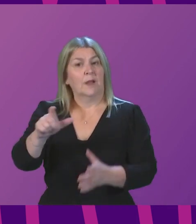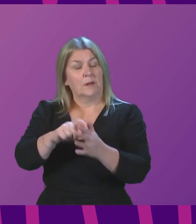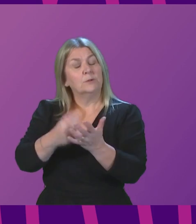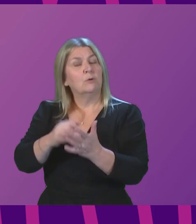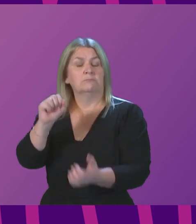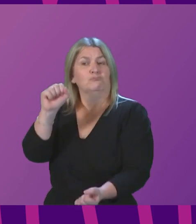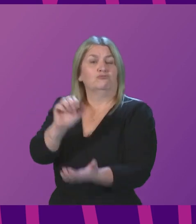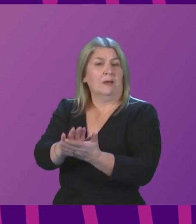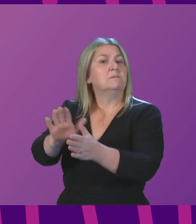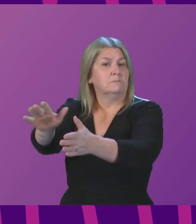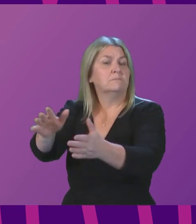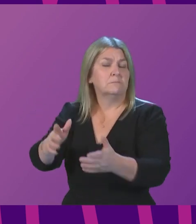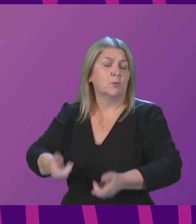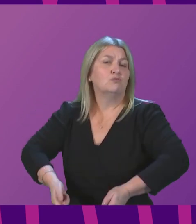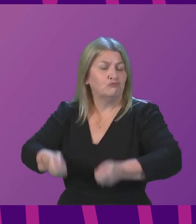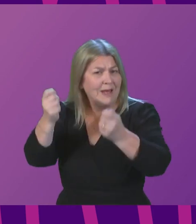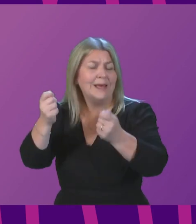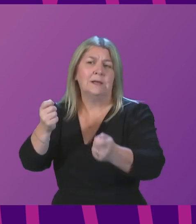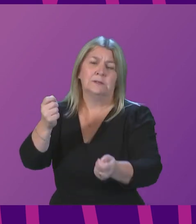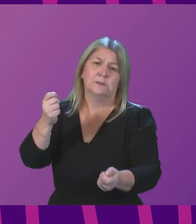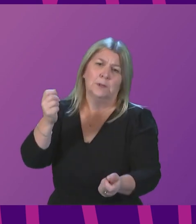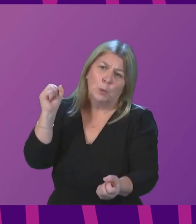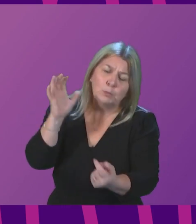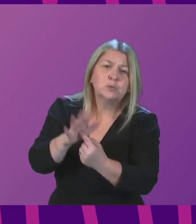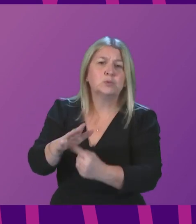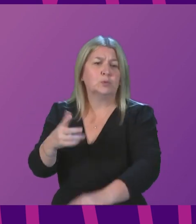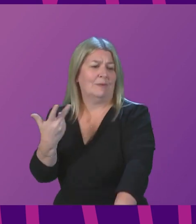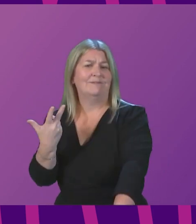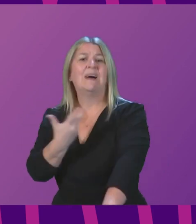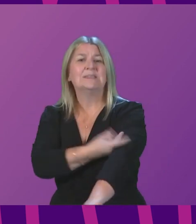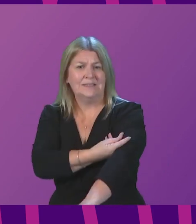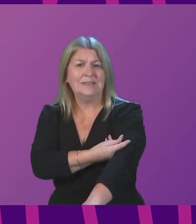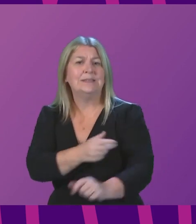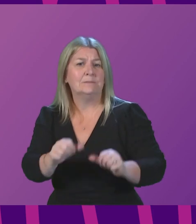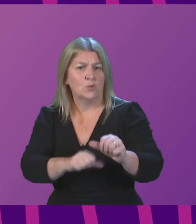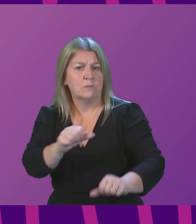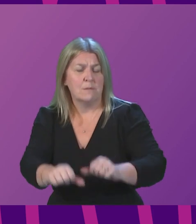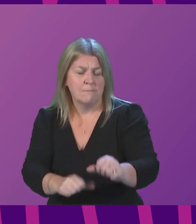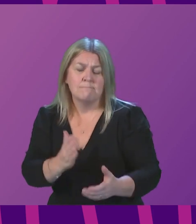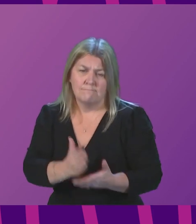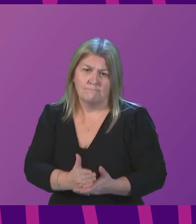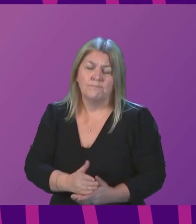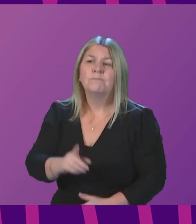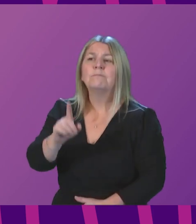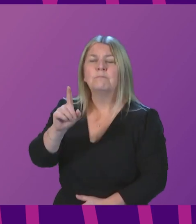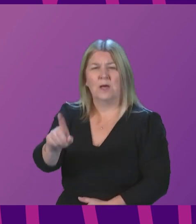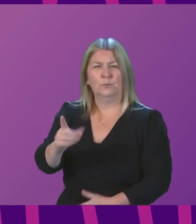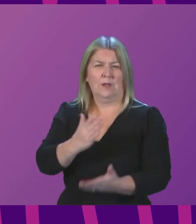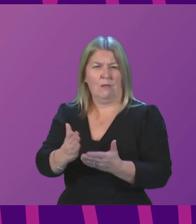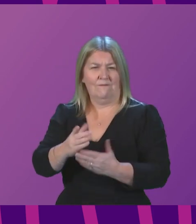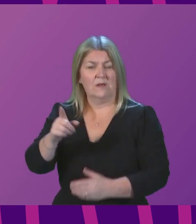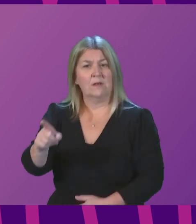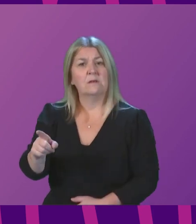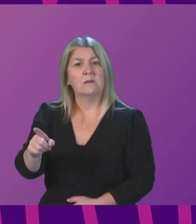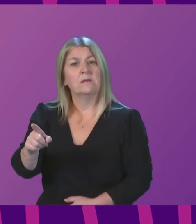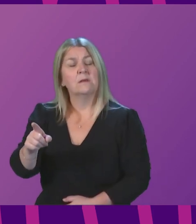importance of vaccination and the speed of vaccination. I just want to underline a point I did make in my opening remarks, and that is